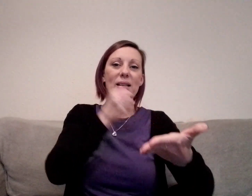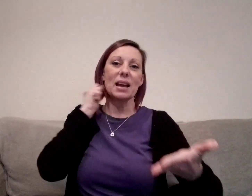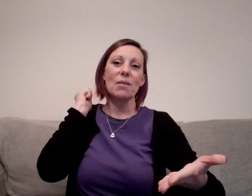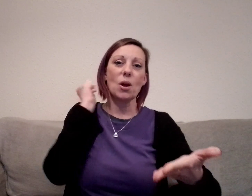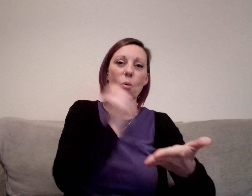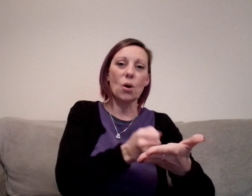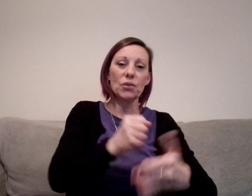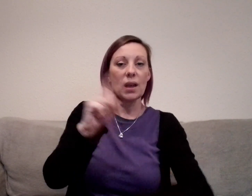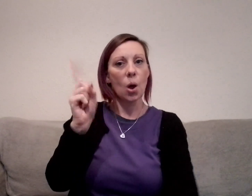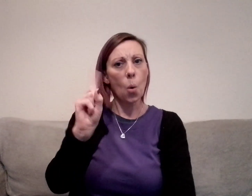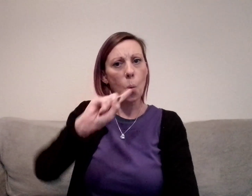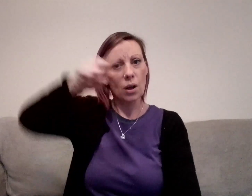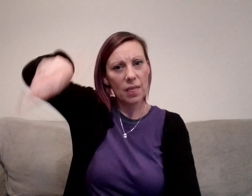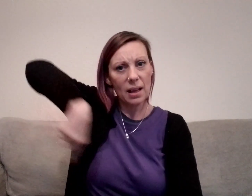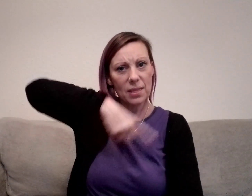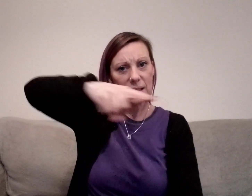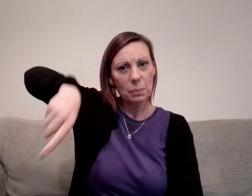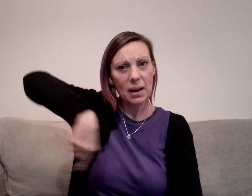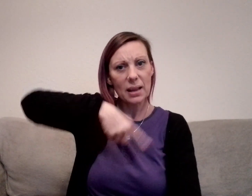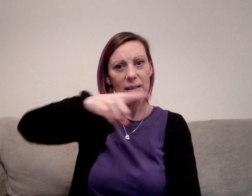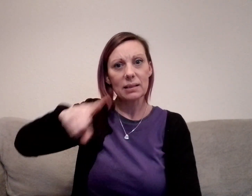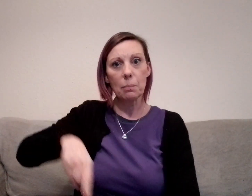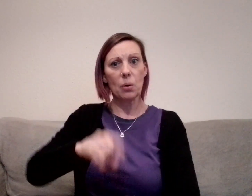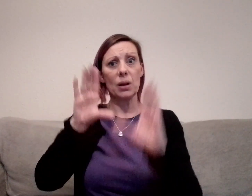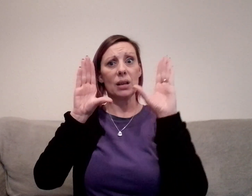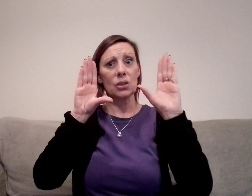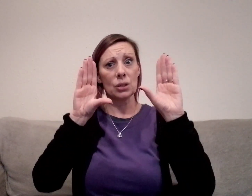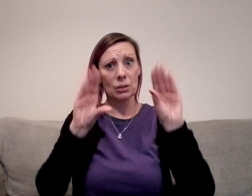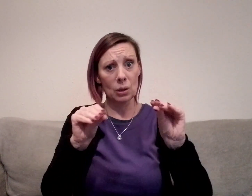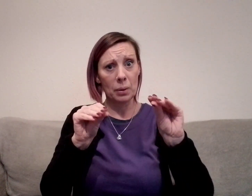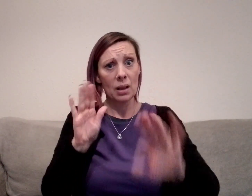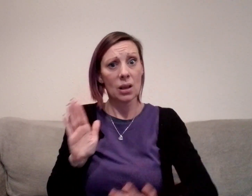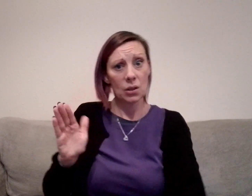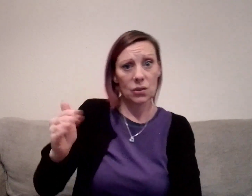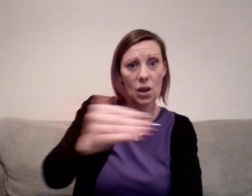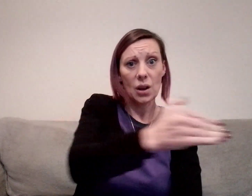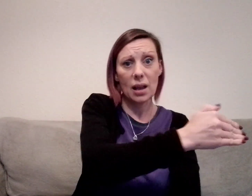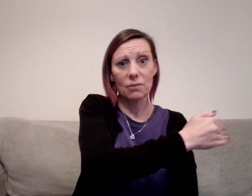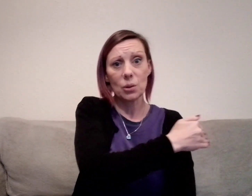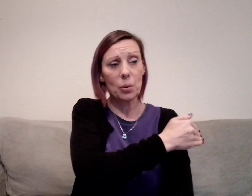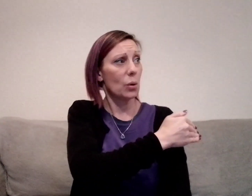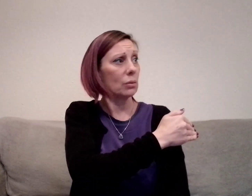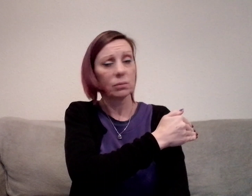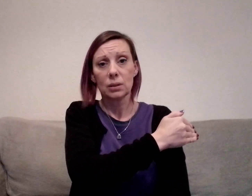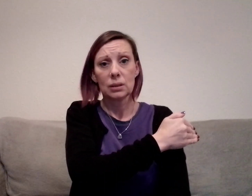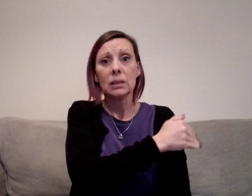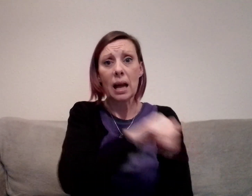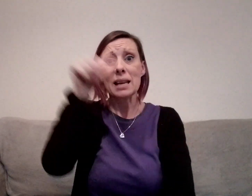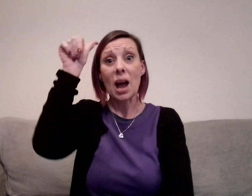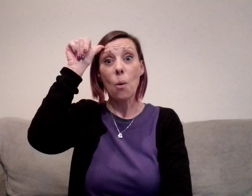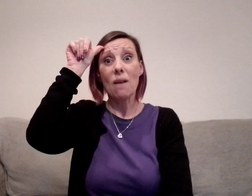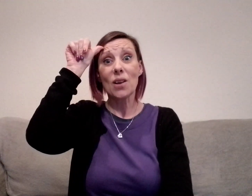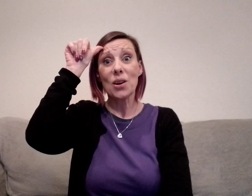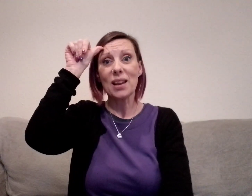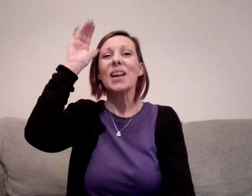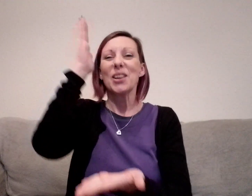and now know what's it Once that thing's spinning, somebody should stop it Turn on the board, now I've got it